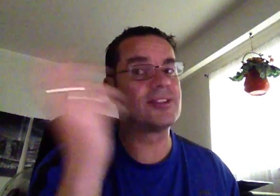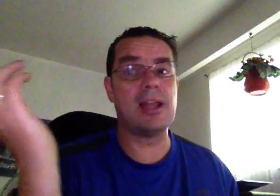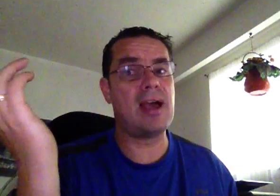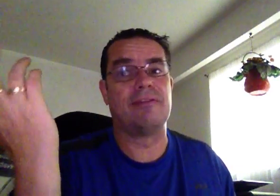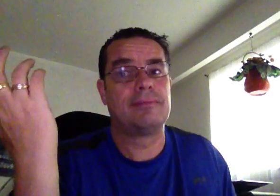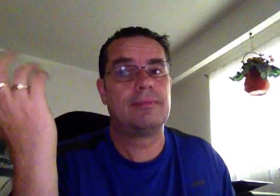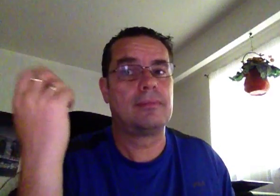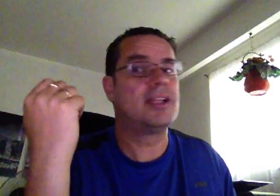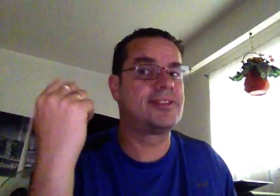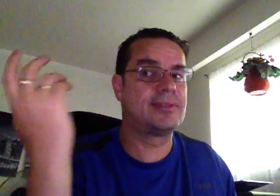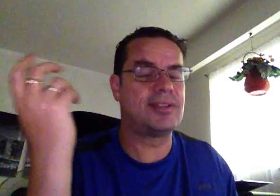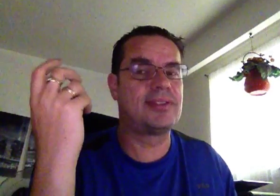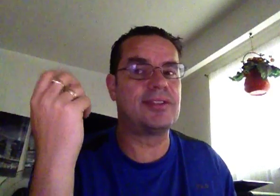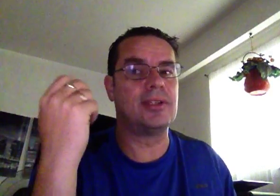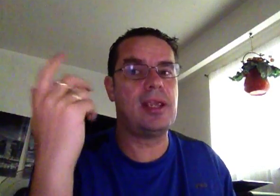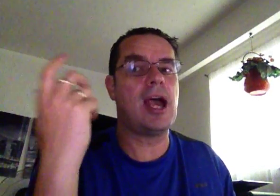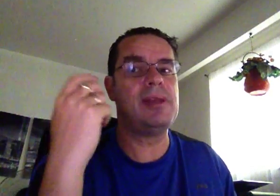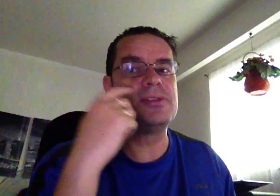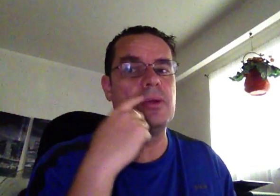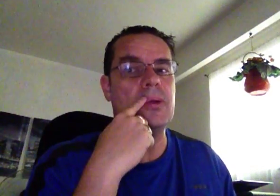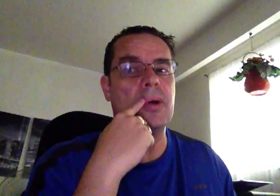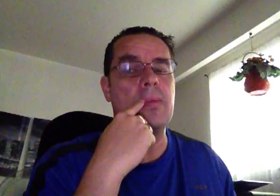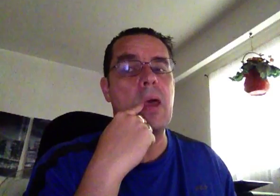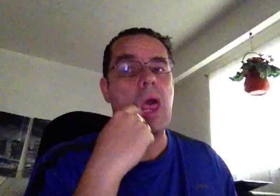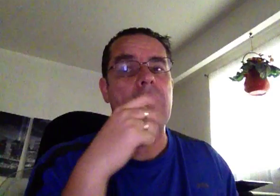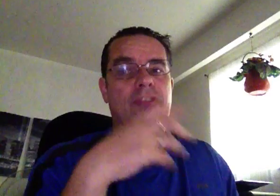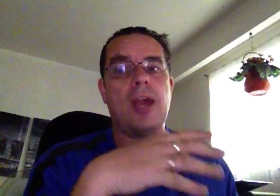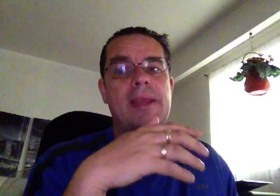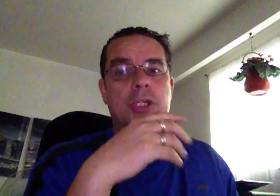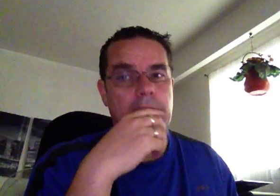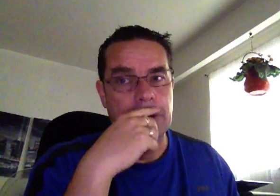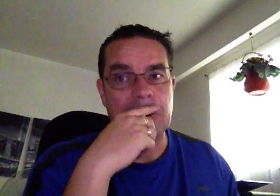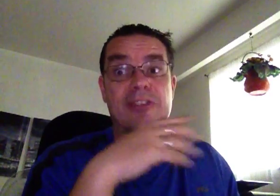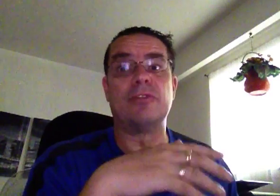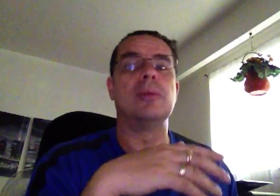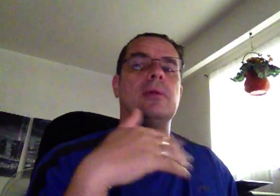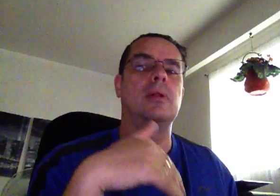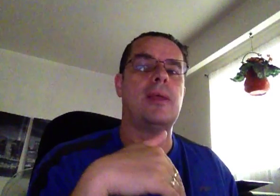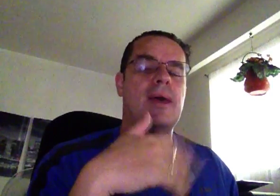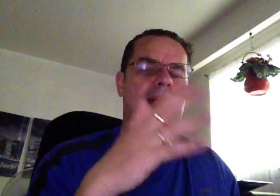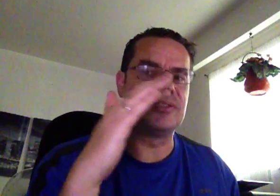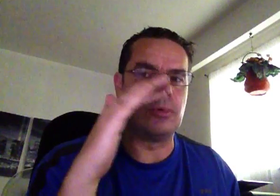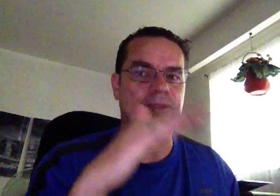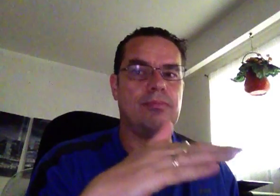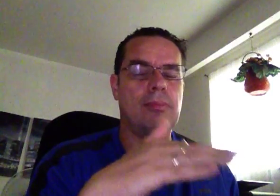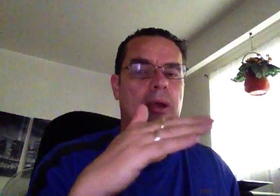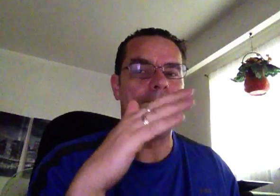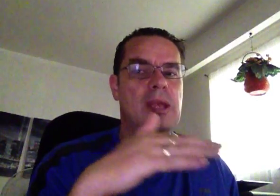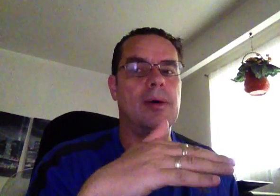that's all I have. That's it. IB is the only one for automated trading. That's affordable and that has the most amount and minimum